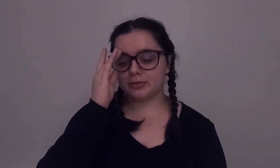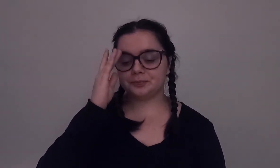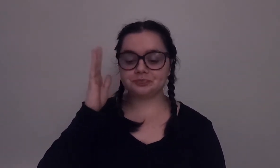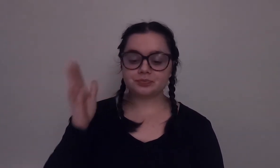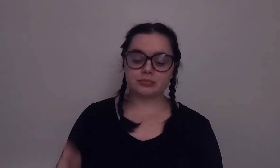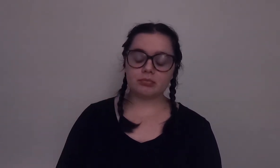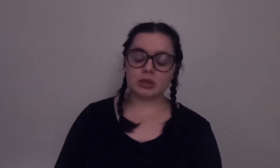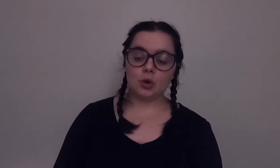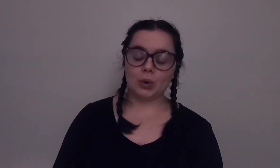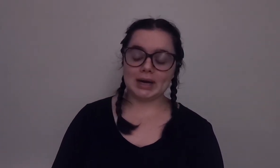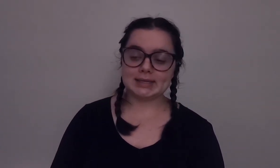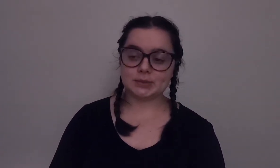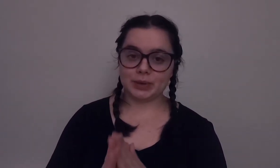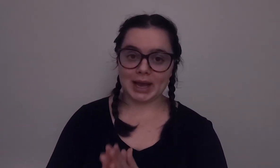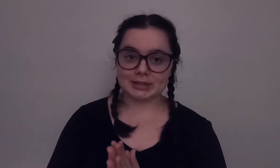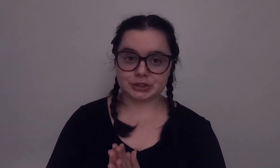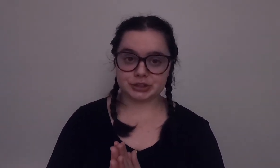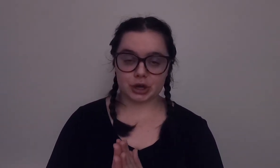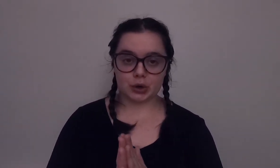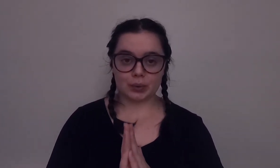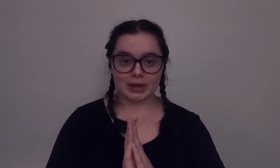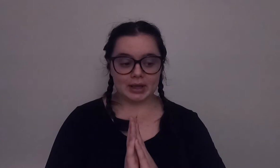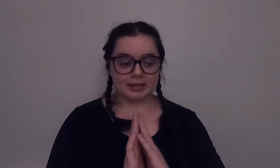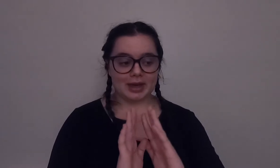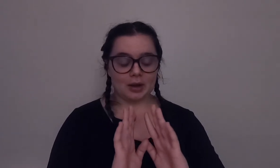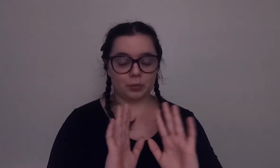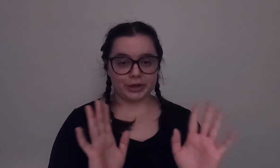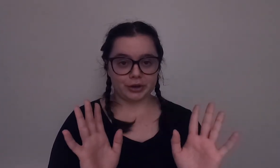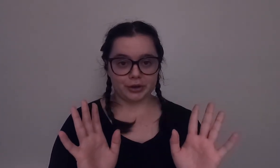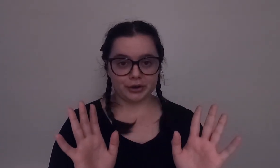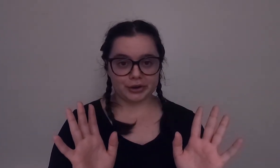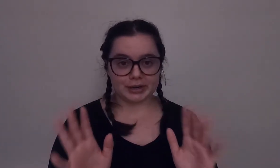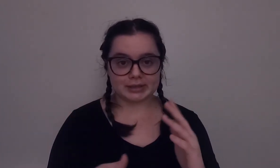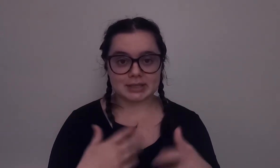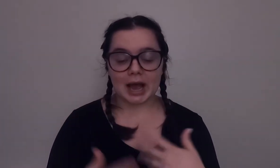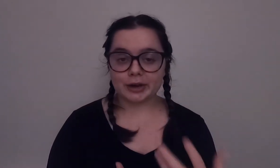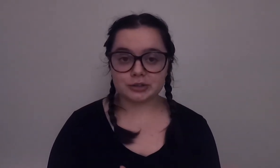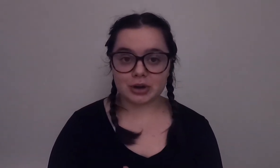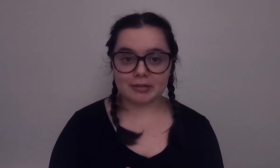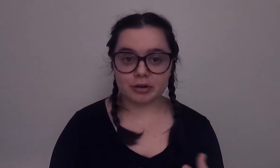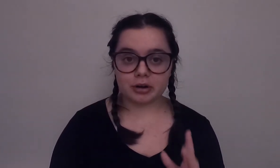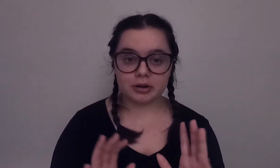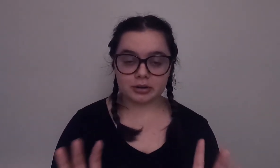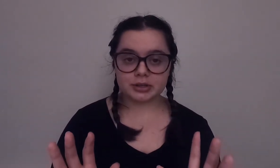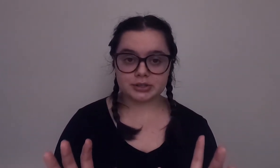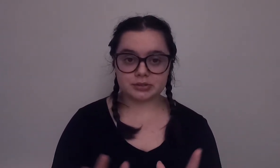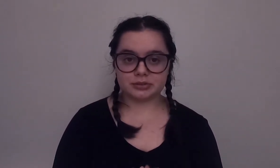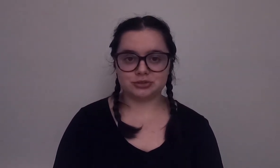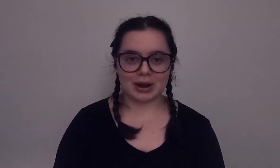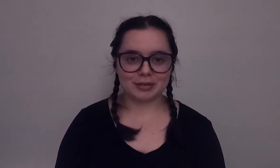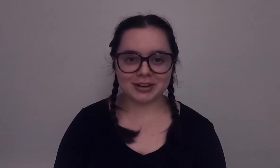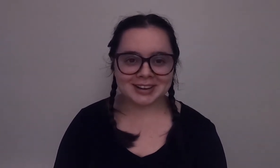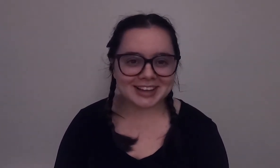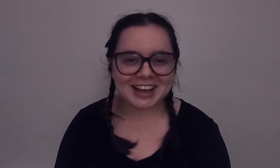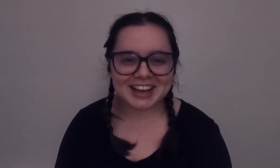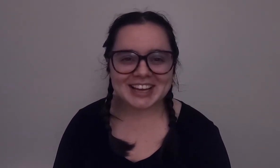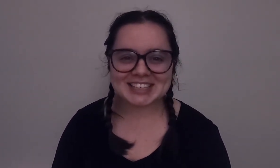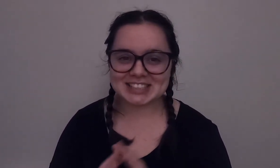was we had to show that we could tire driver driver driver